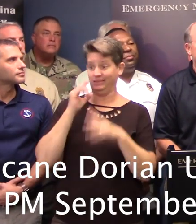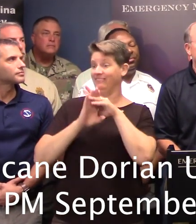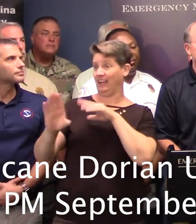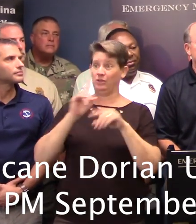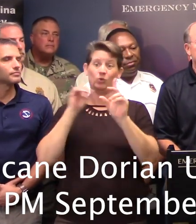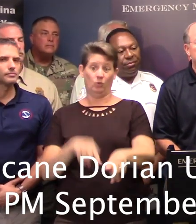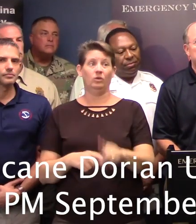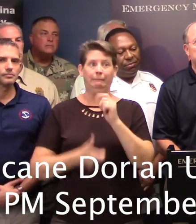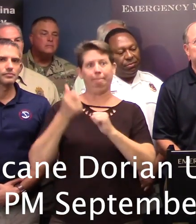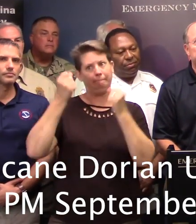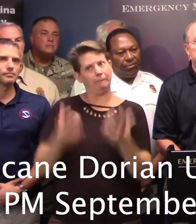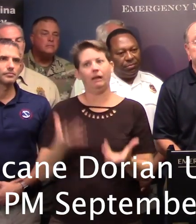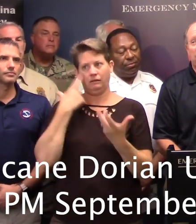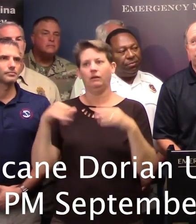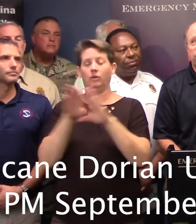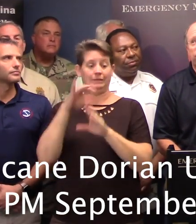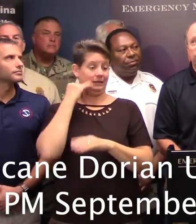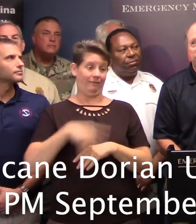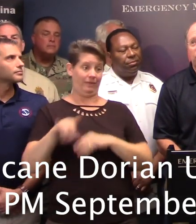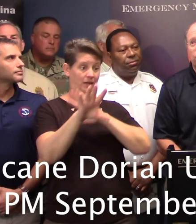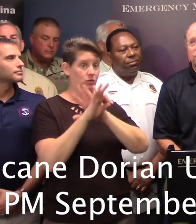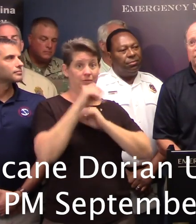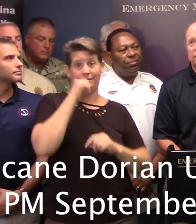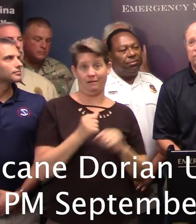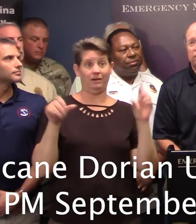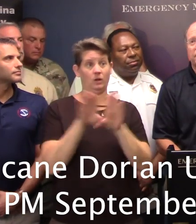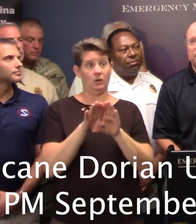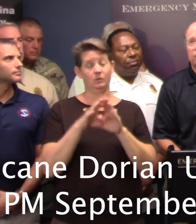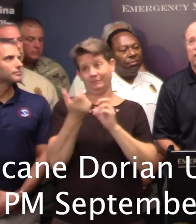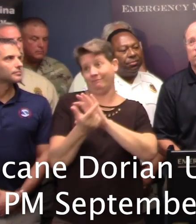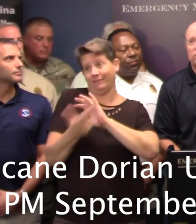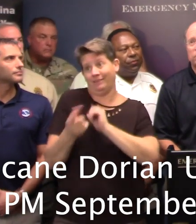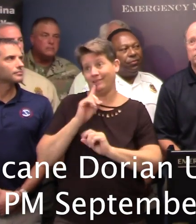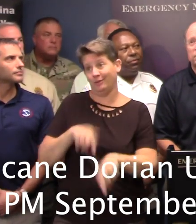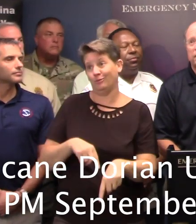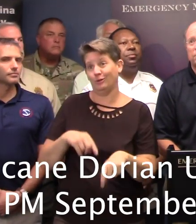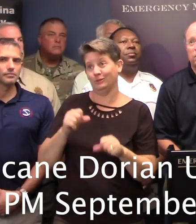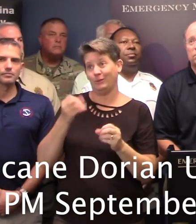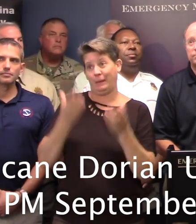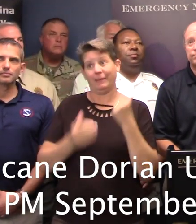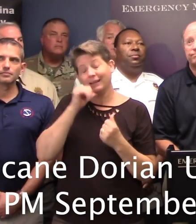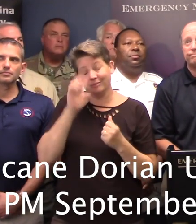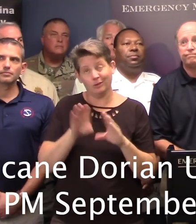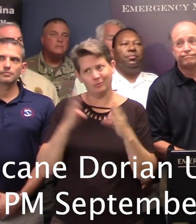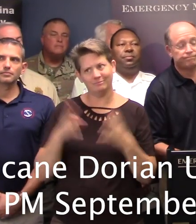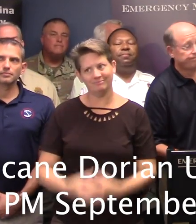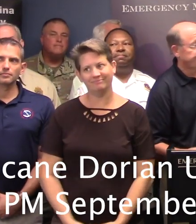evacuation order. So if they choose not to close, then they violated the evacuation order, so they may not be open.